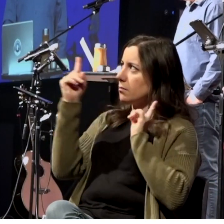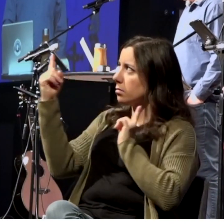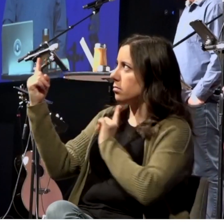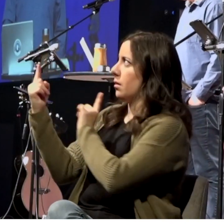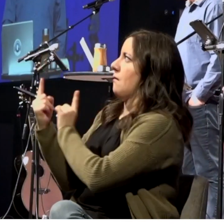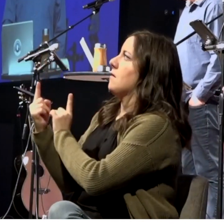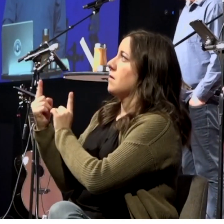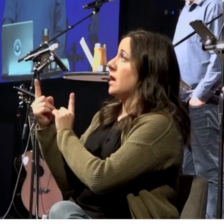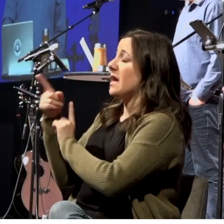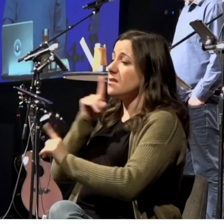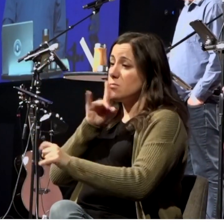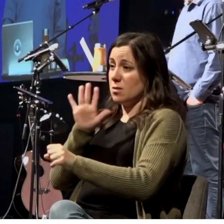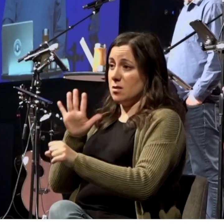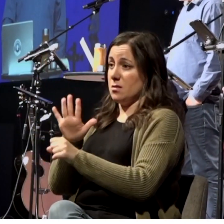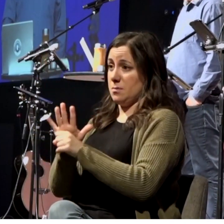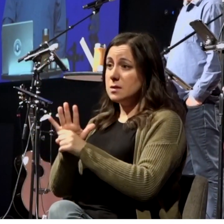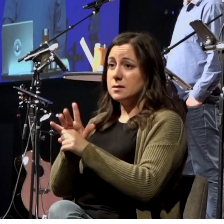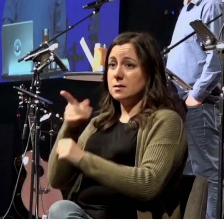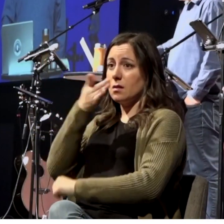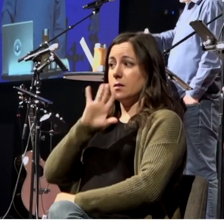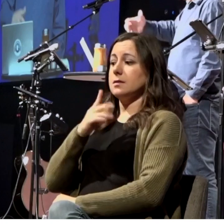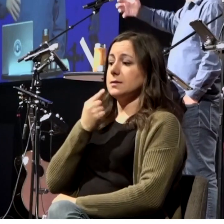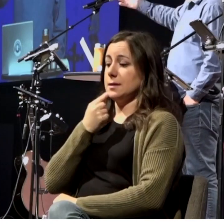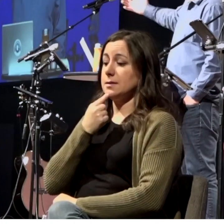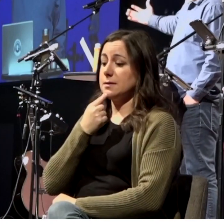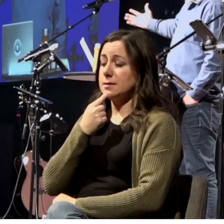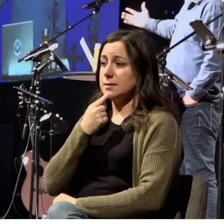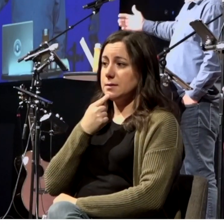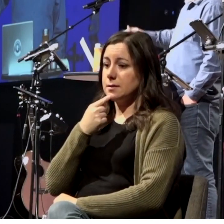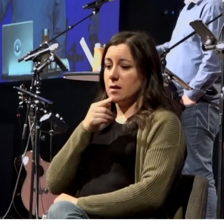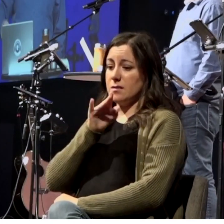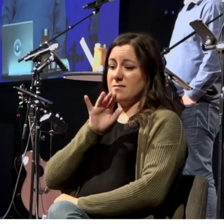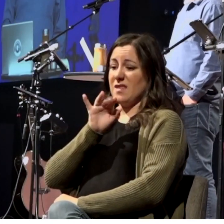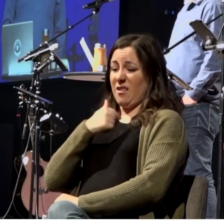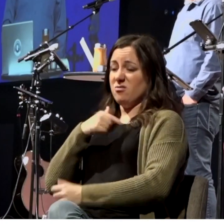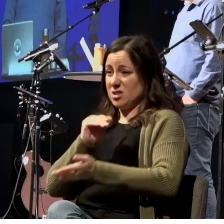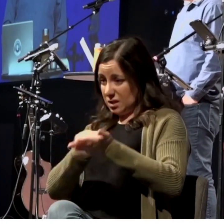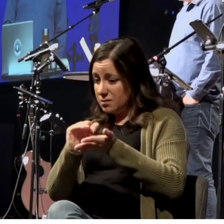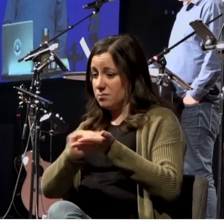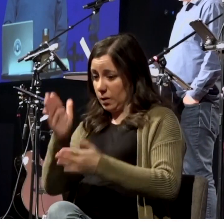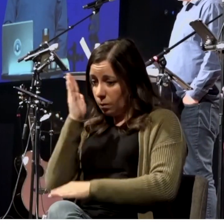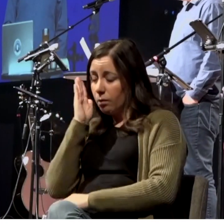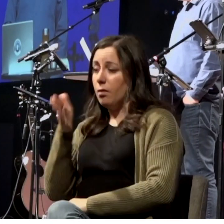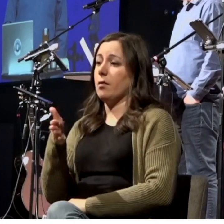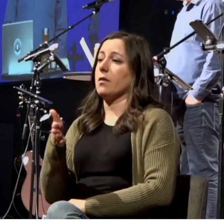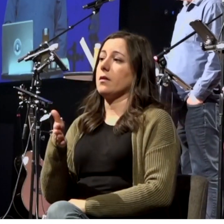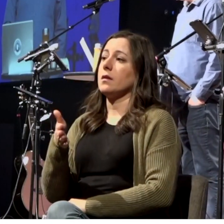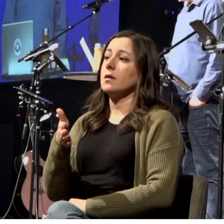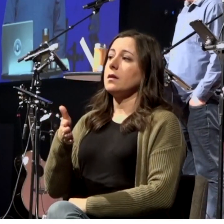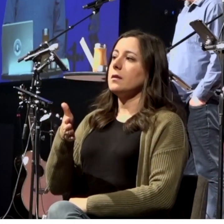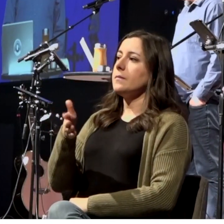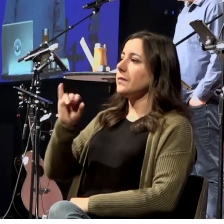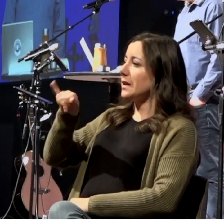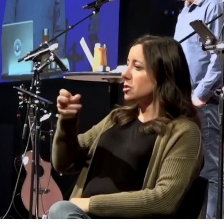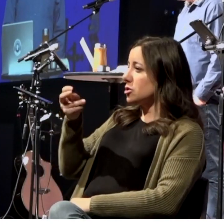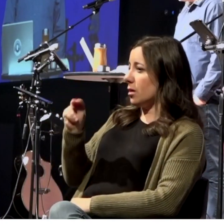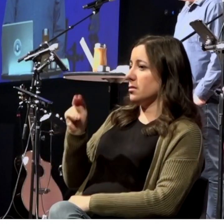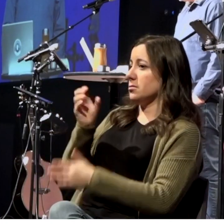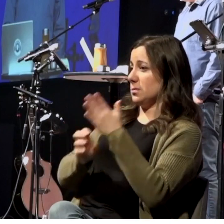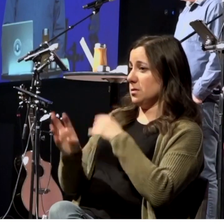gives is I'm gonna I'll pardon that guy. Right? And then in John 6 you